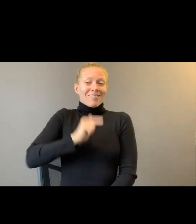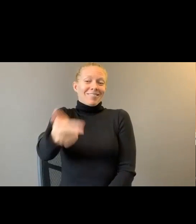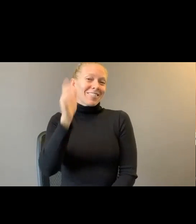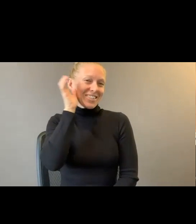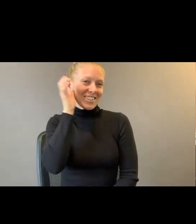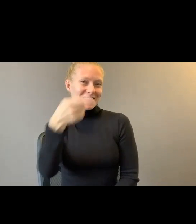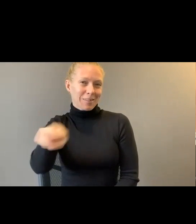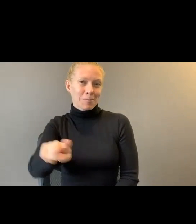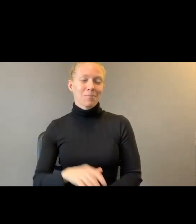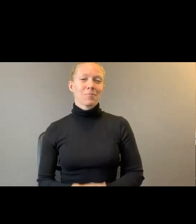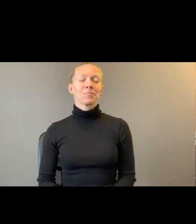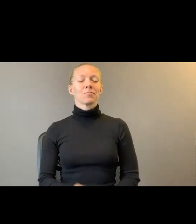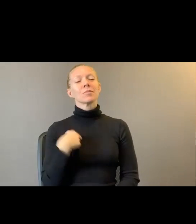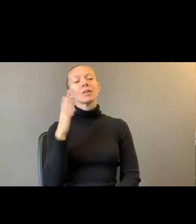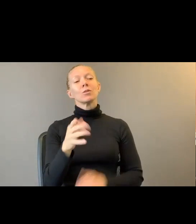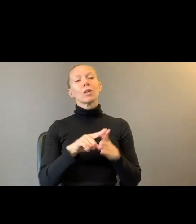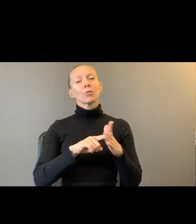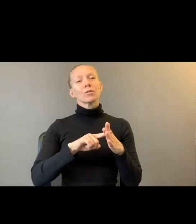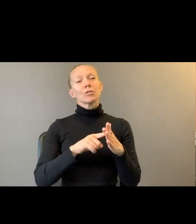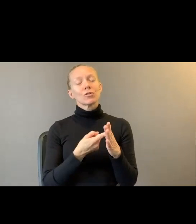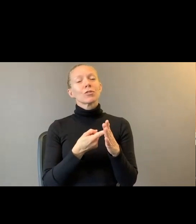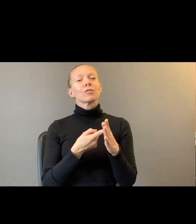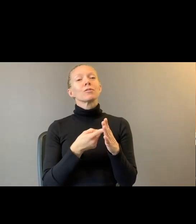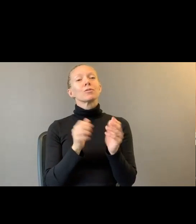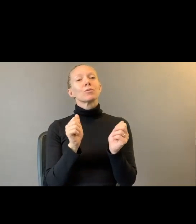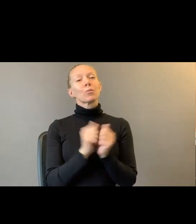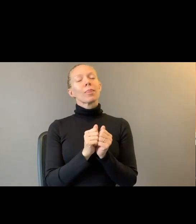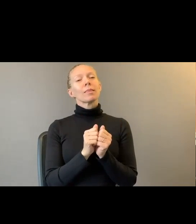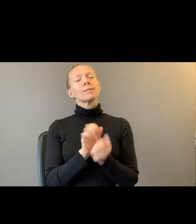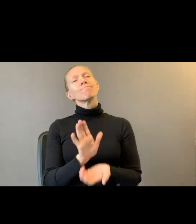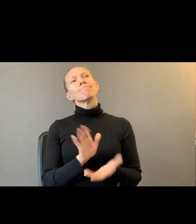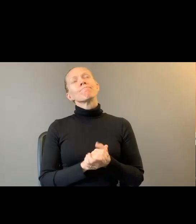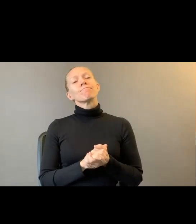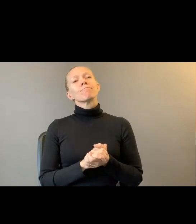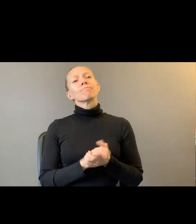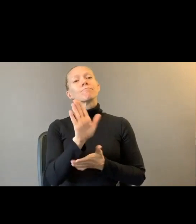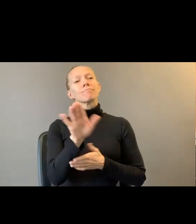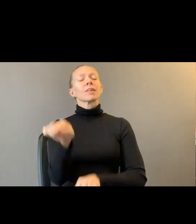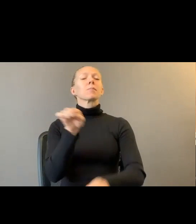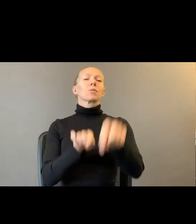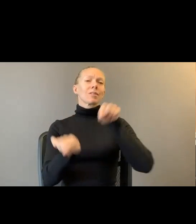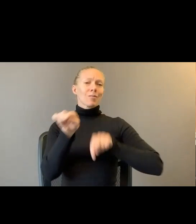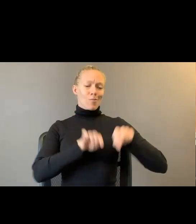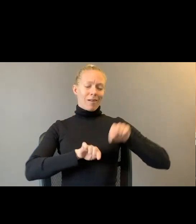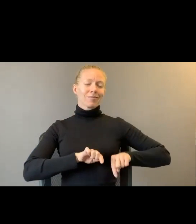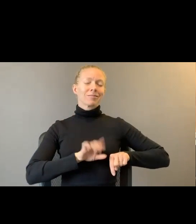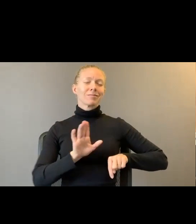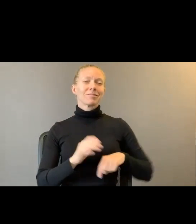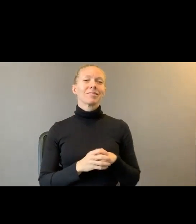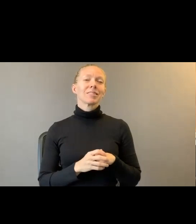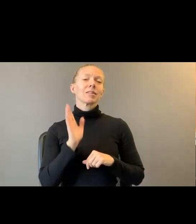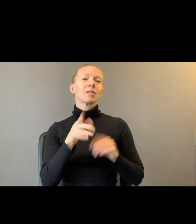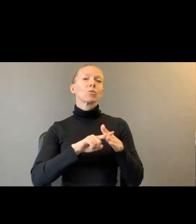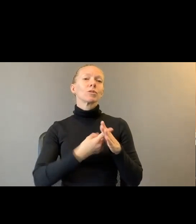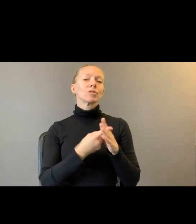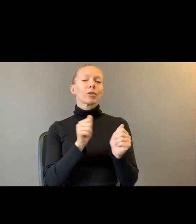So I'm going to start, I'm actually, I'm going to, what I'm do is go back. I'm to start with an